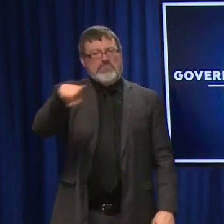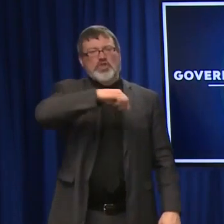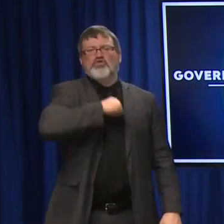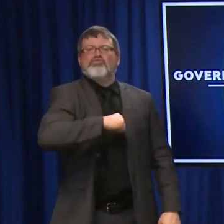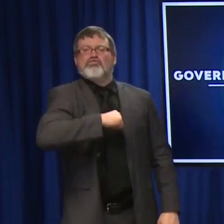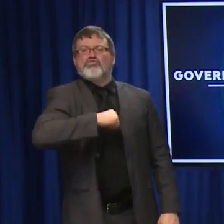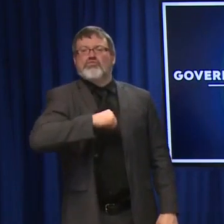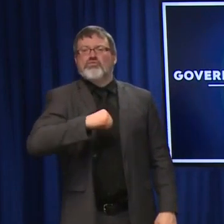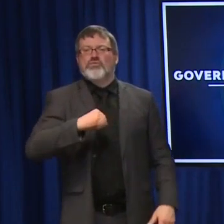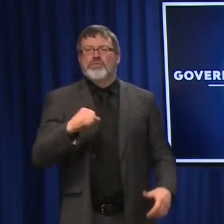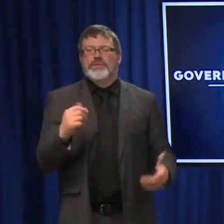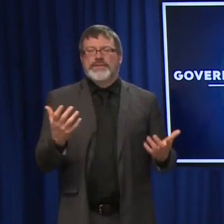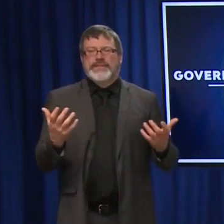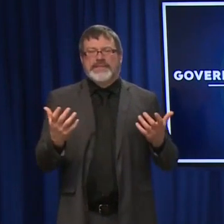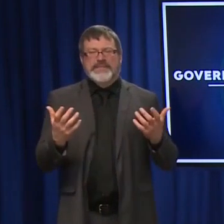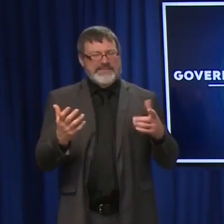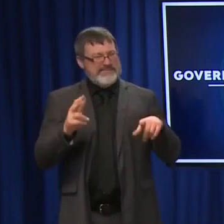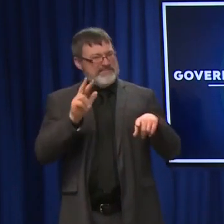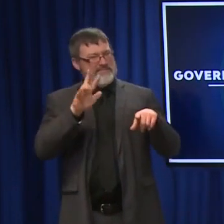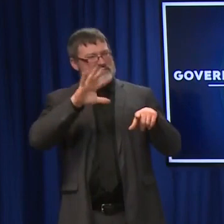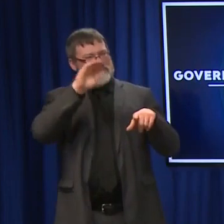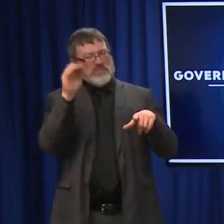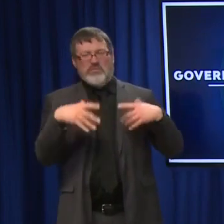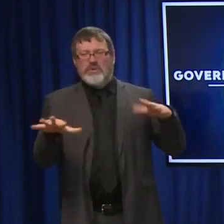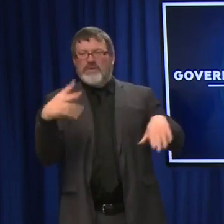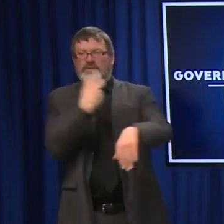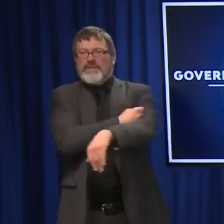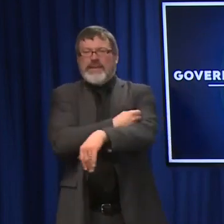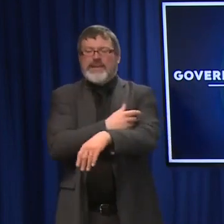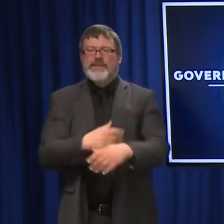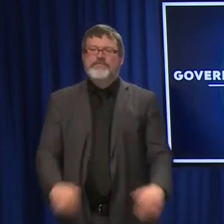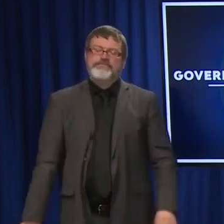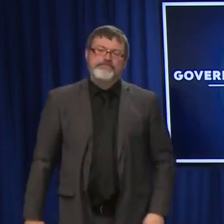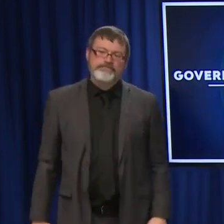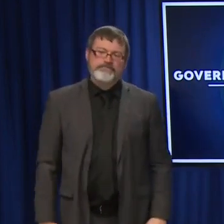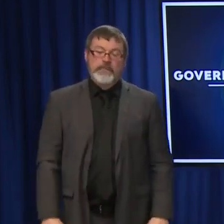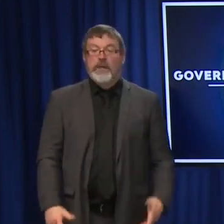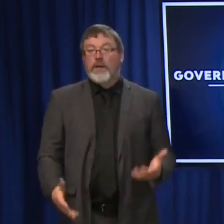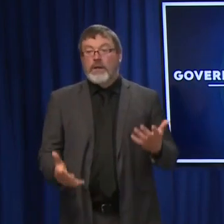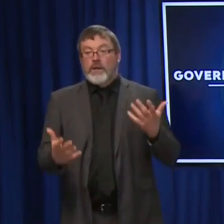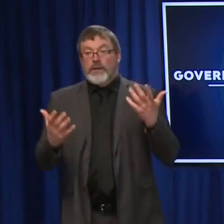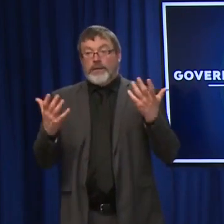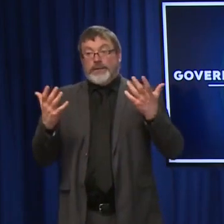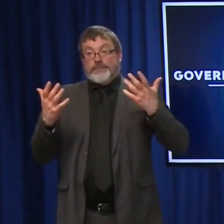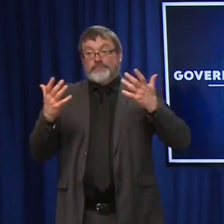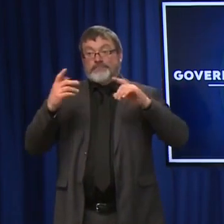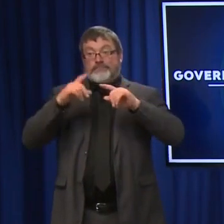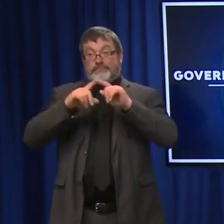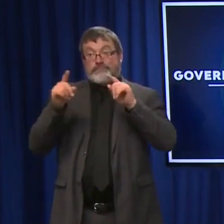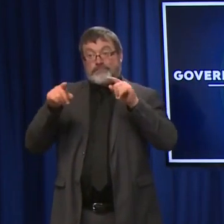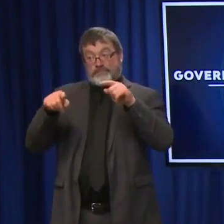population there. But that population is clearly the vast number of cases that are the most severe.